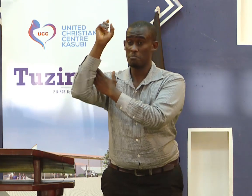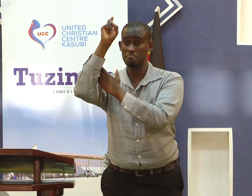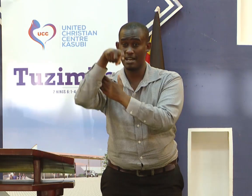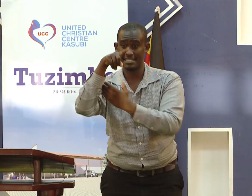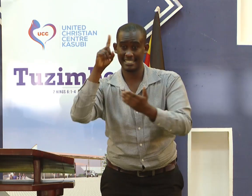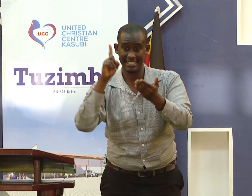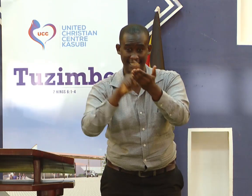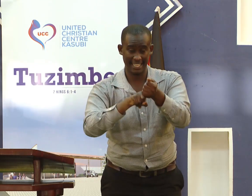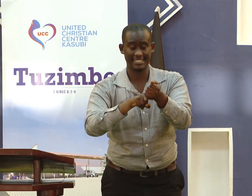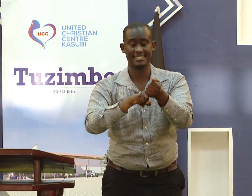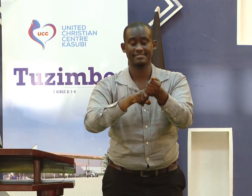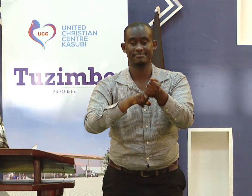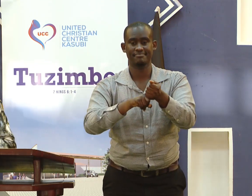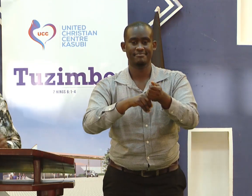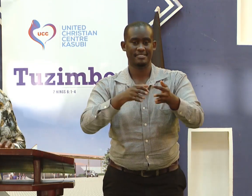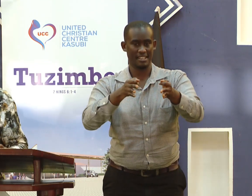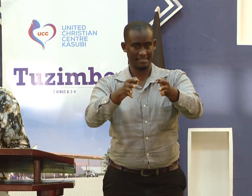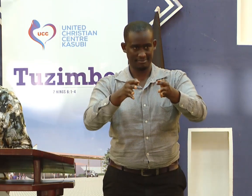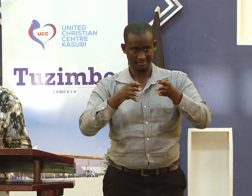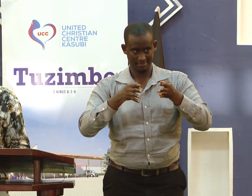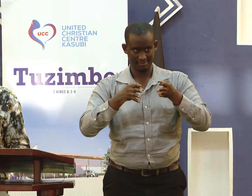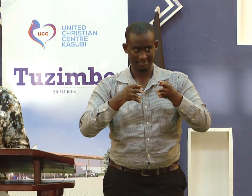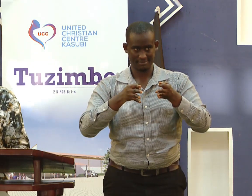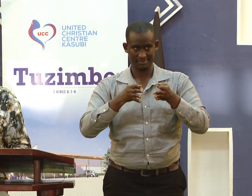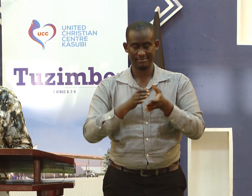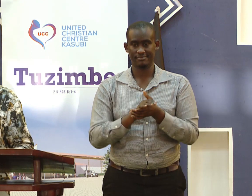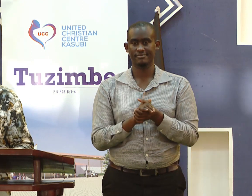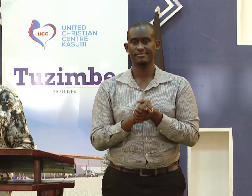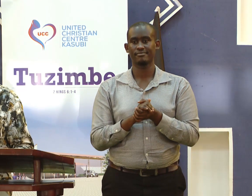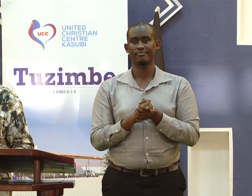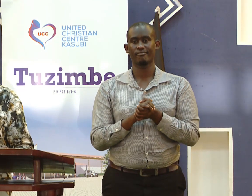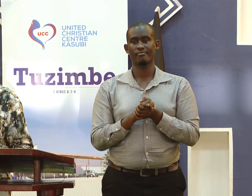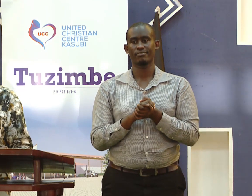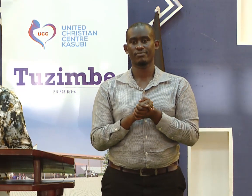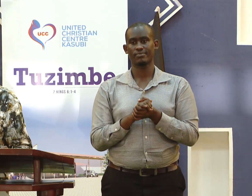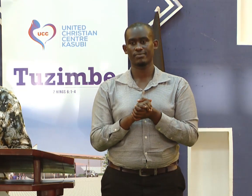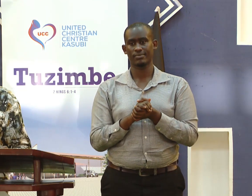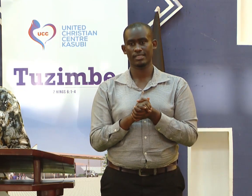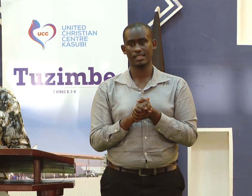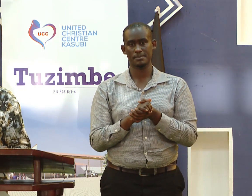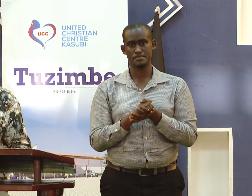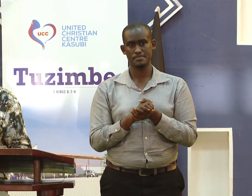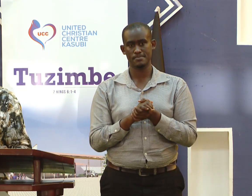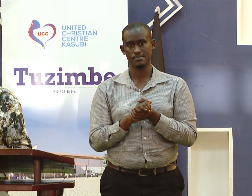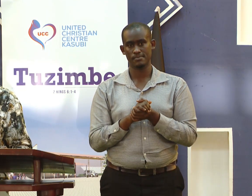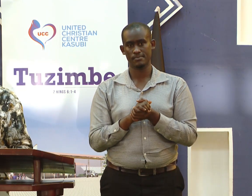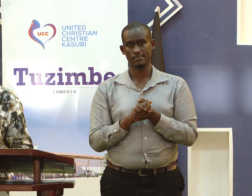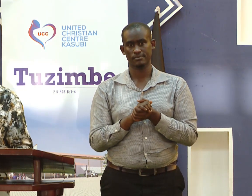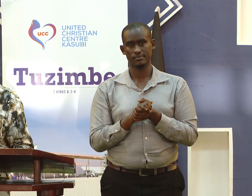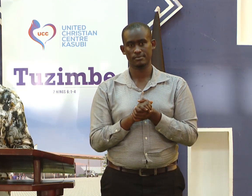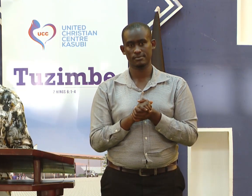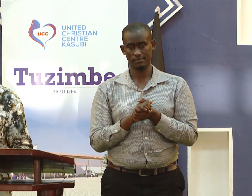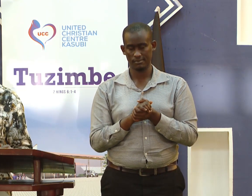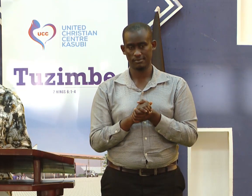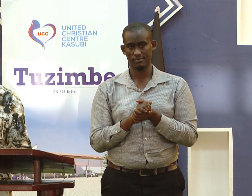He shows that for these people they exchanged godliness or the fear of God to financial gain.